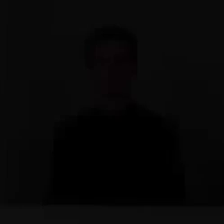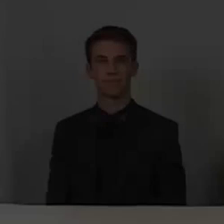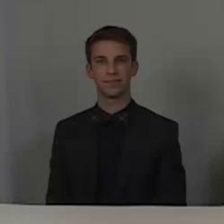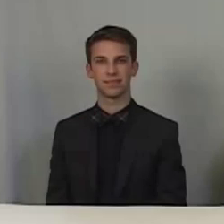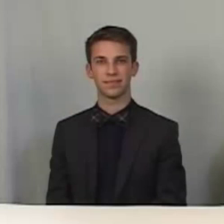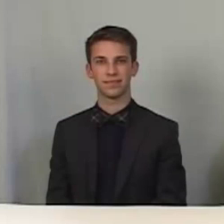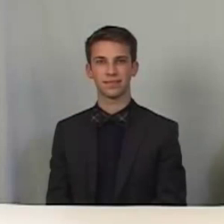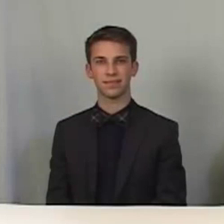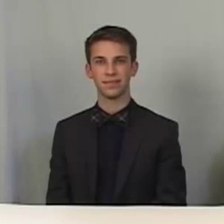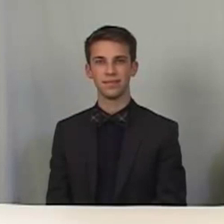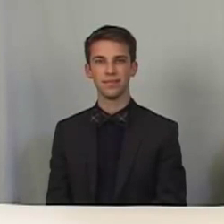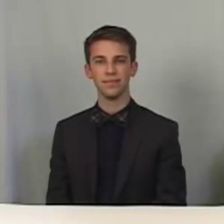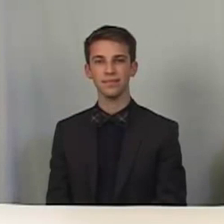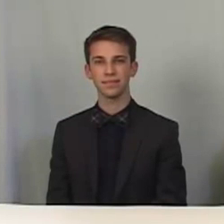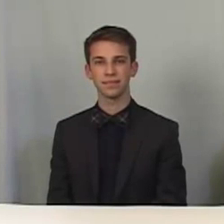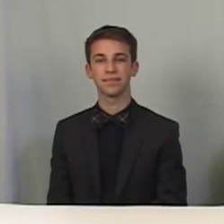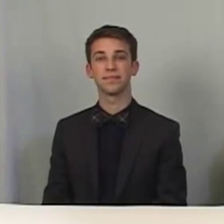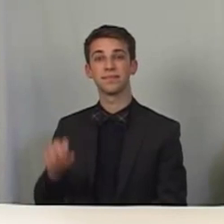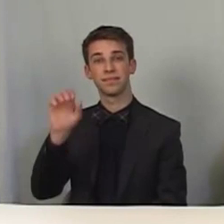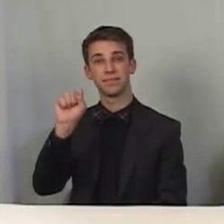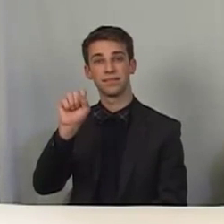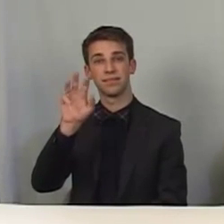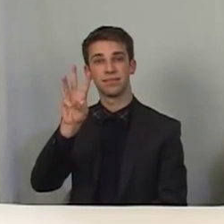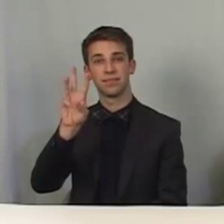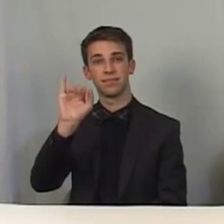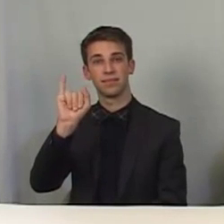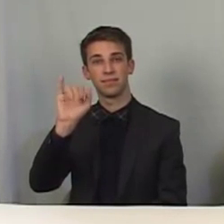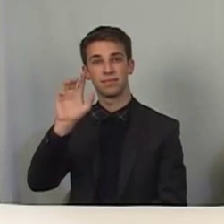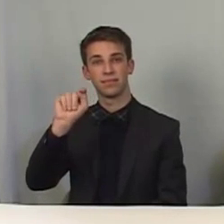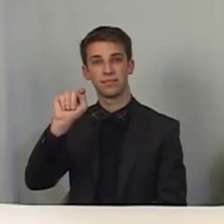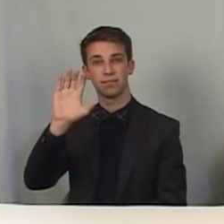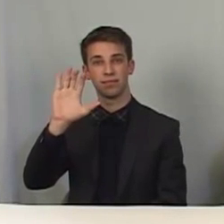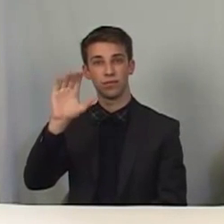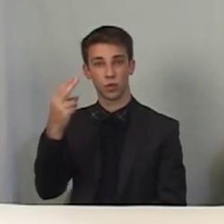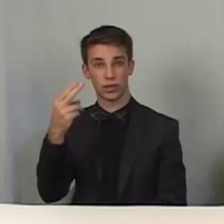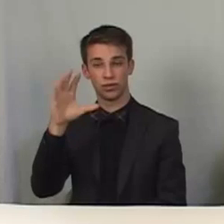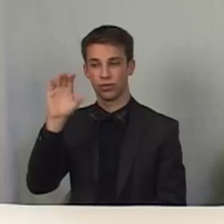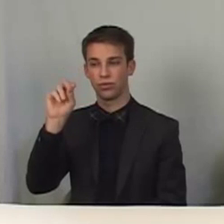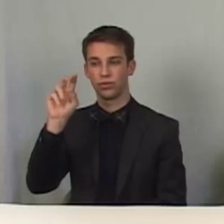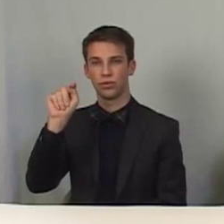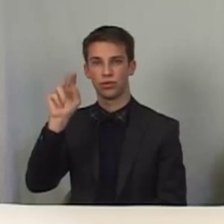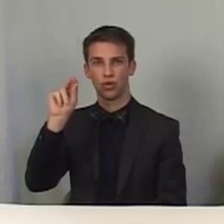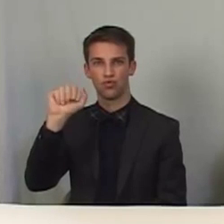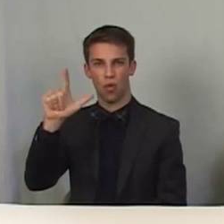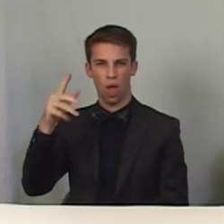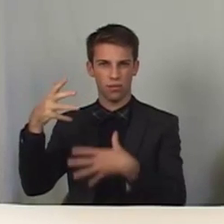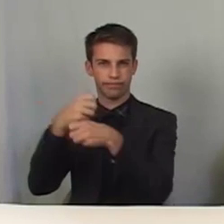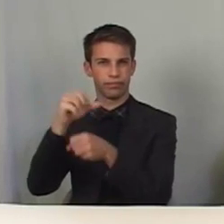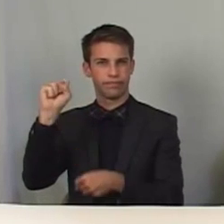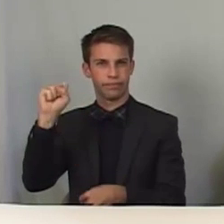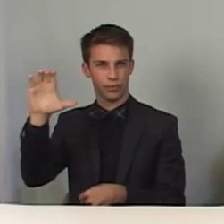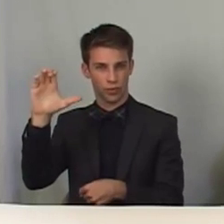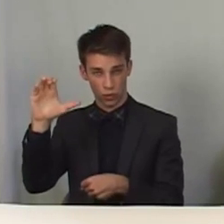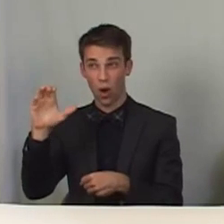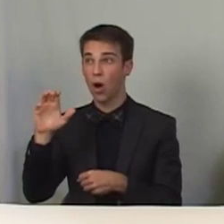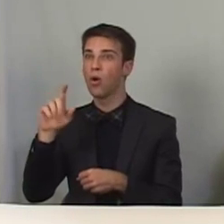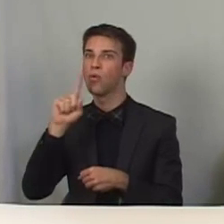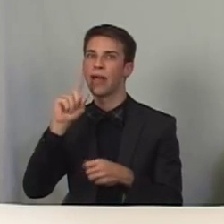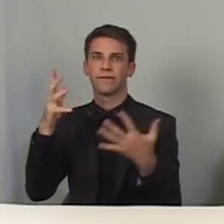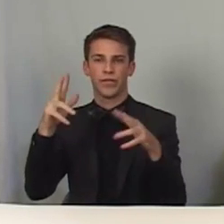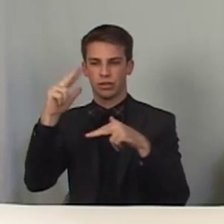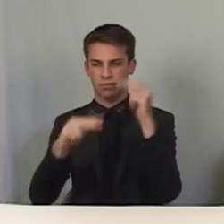Built directly into the iOS, Switch Control is a powerful new accessibility tool